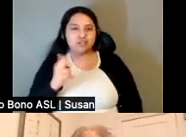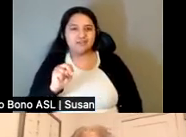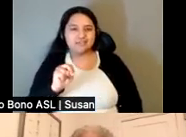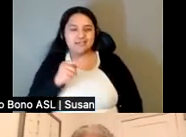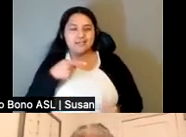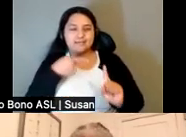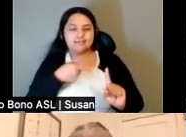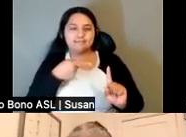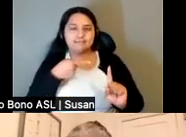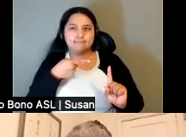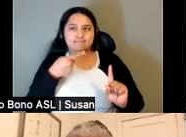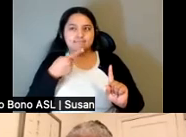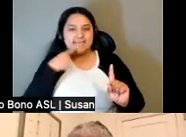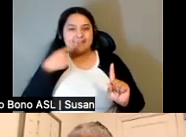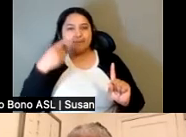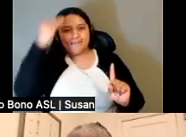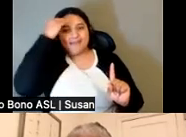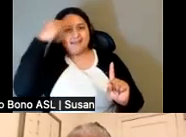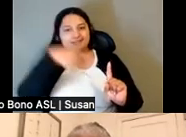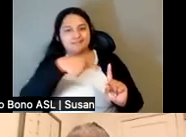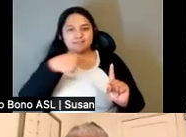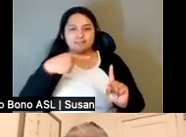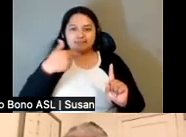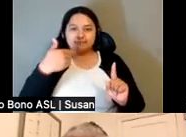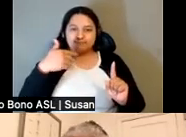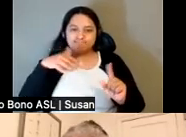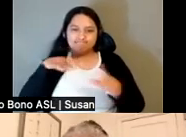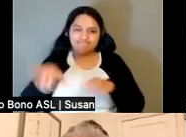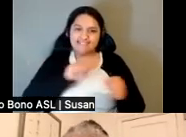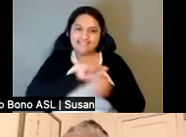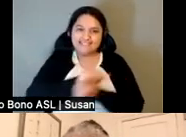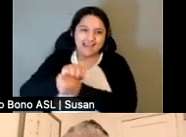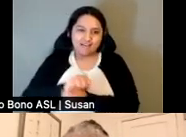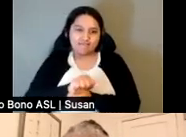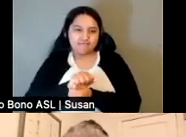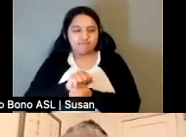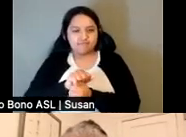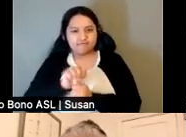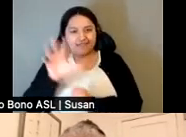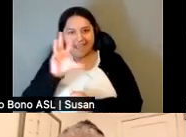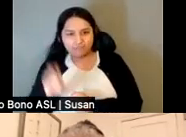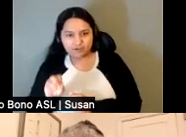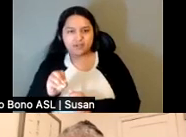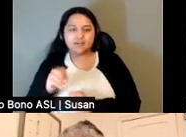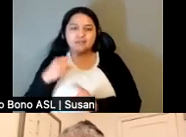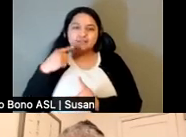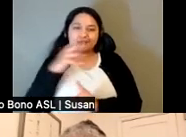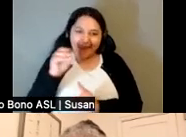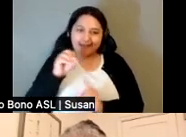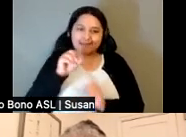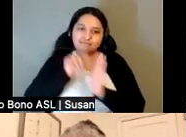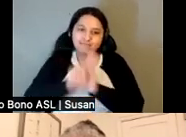infamous enslaver of people of African descent, and genocidal maniac of people of